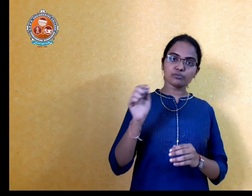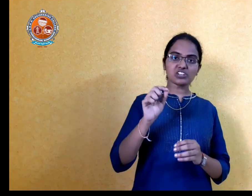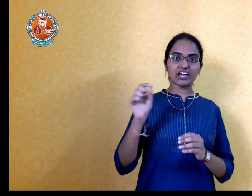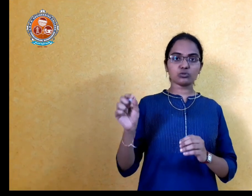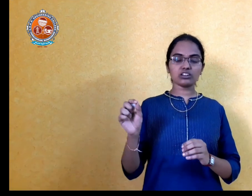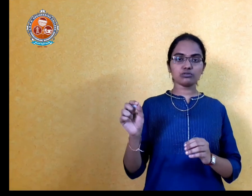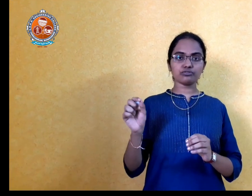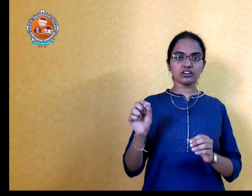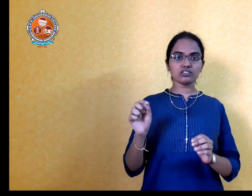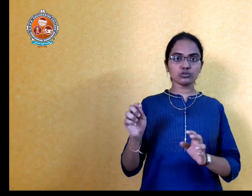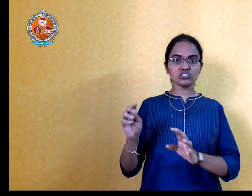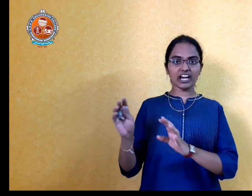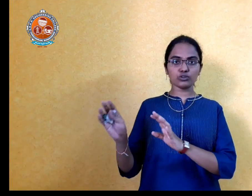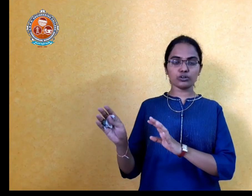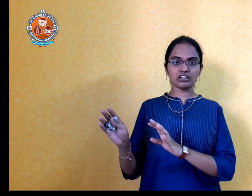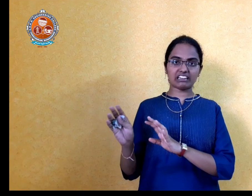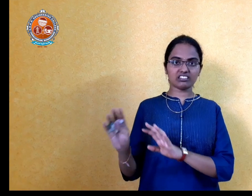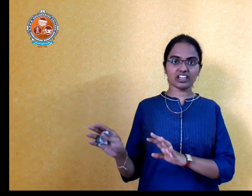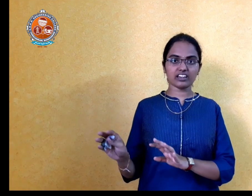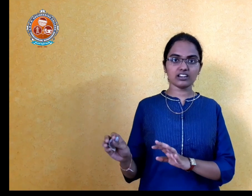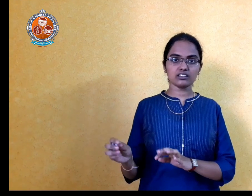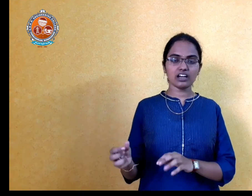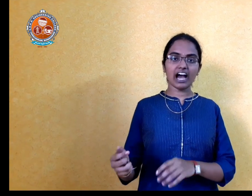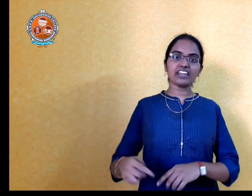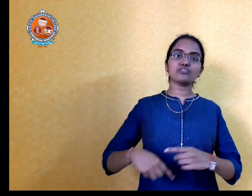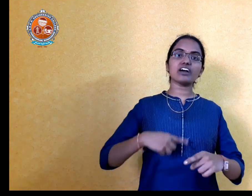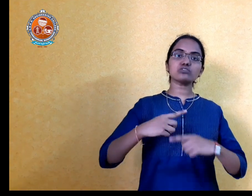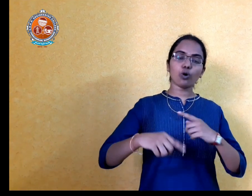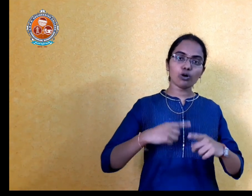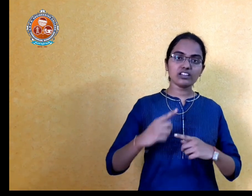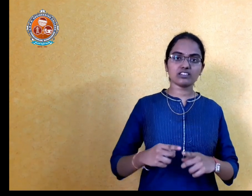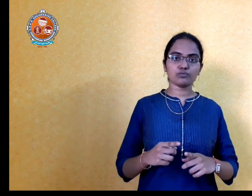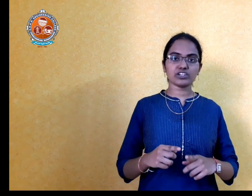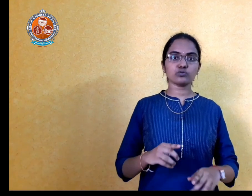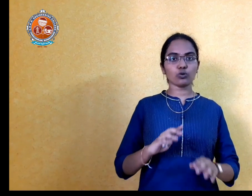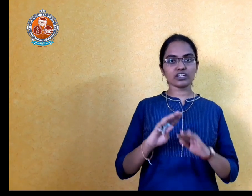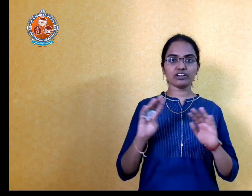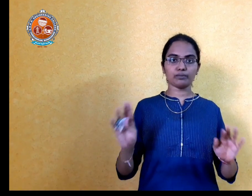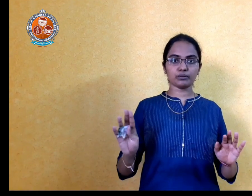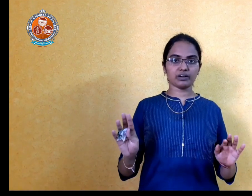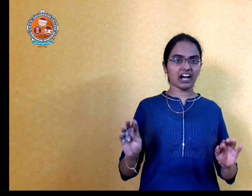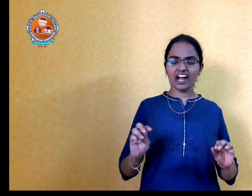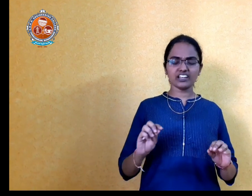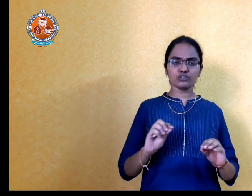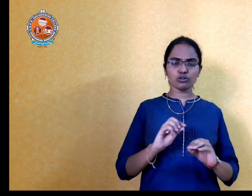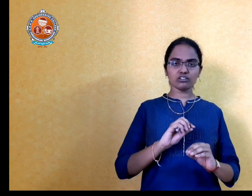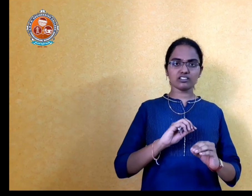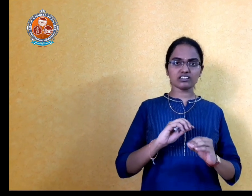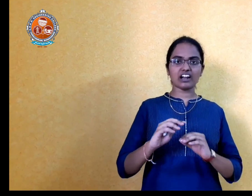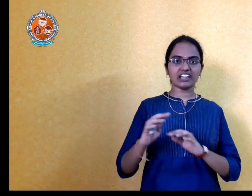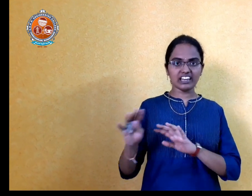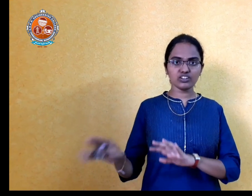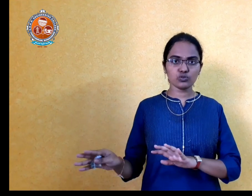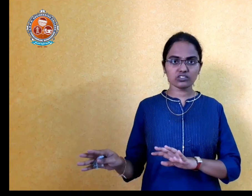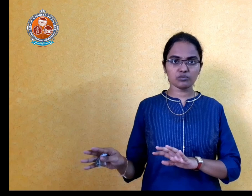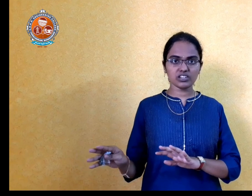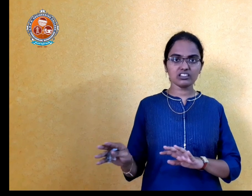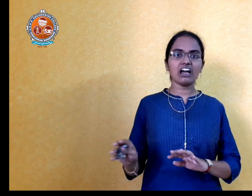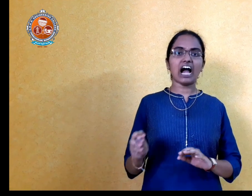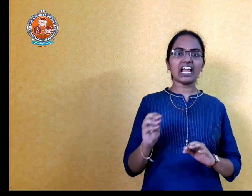from January 1st to January 10th, guess, I revised all the subjects, whatever I prepared. I did not start any new subject. I